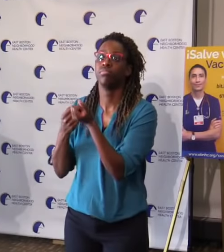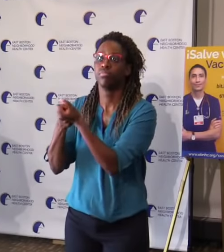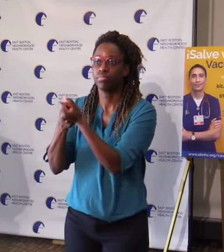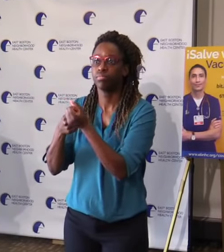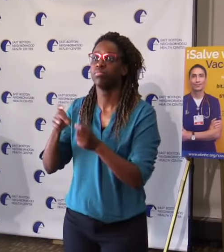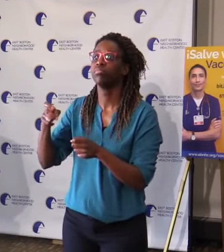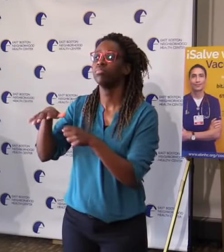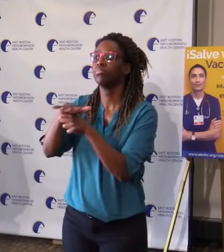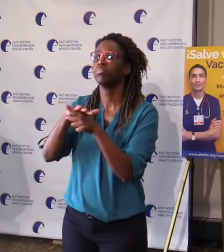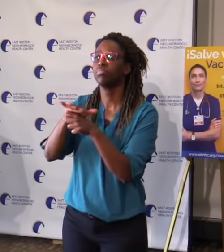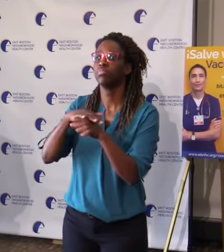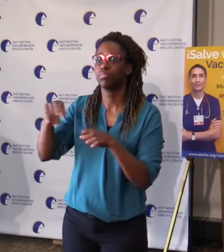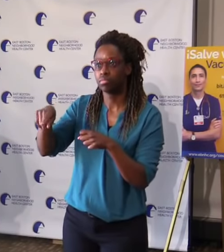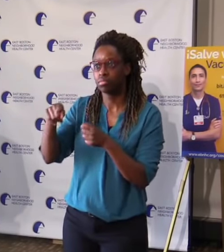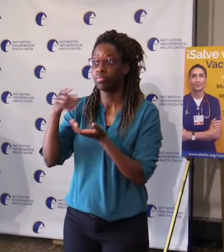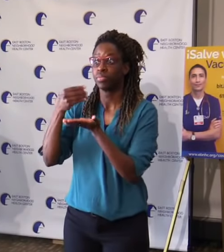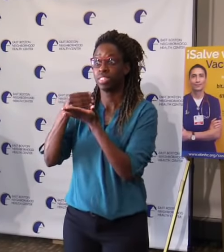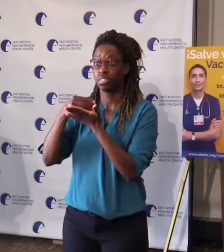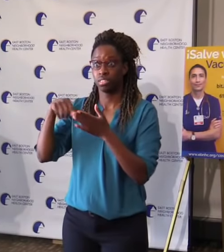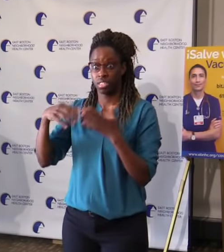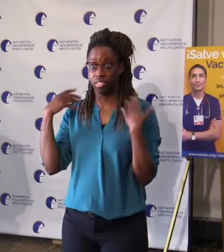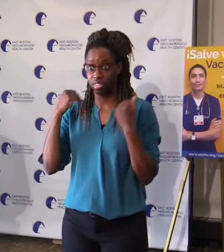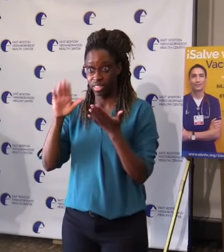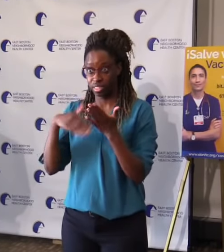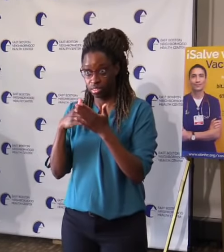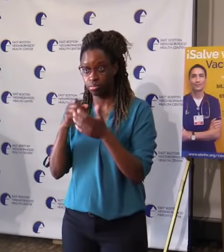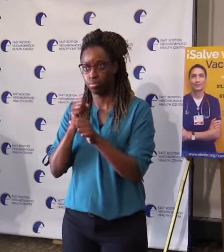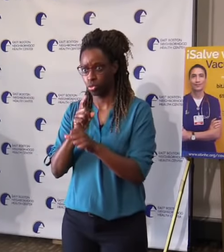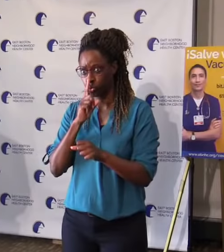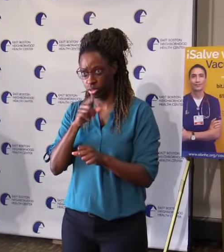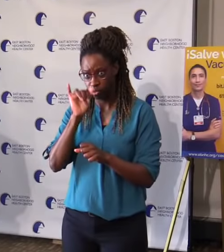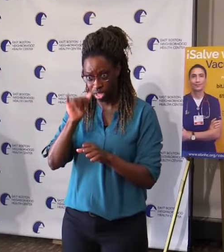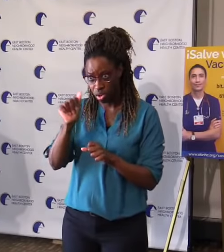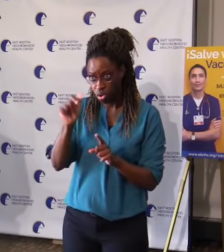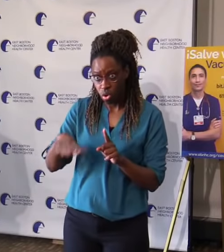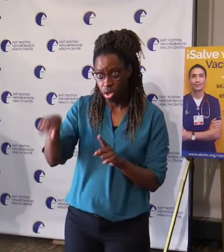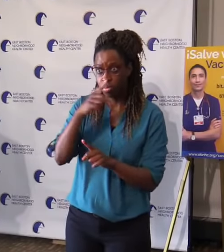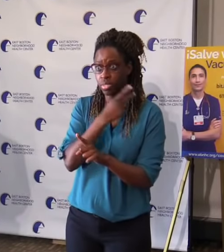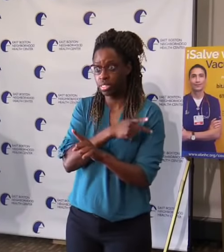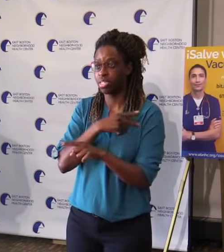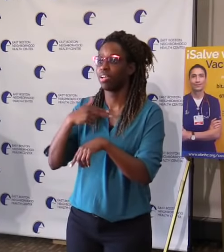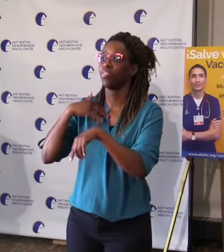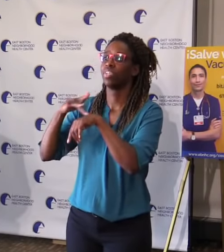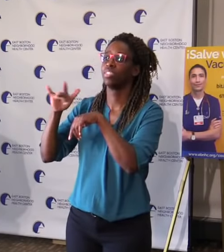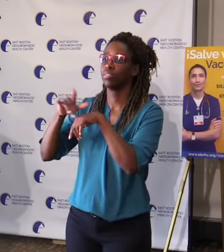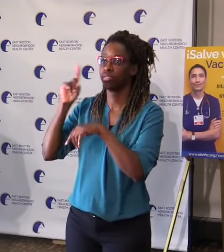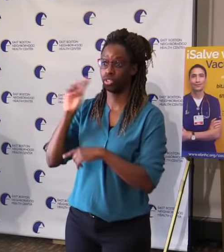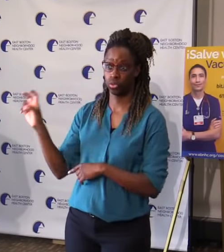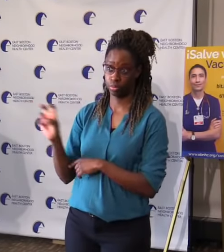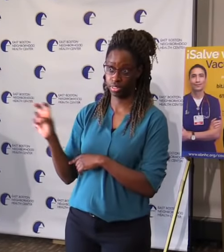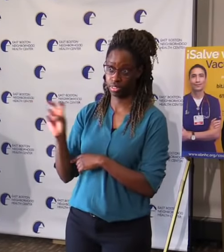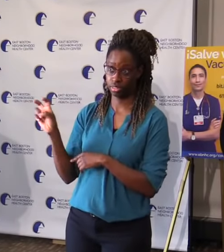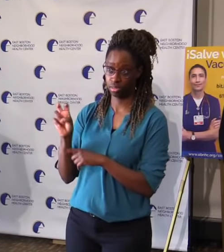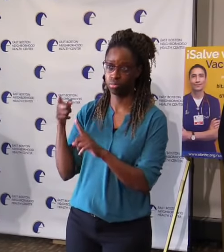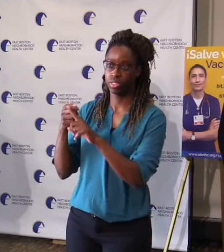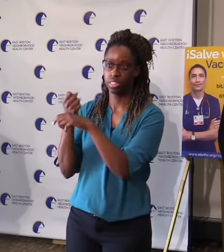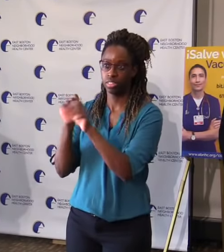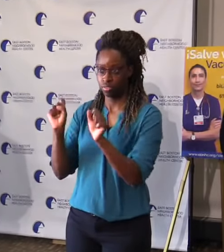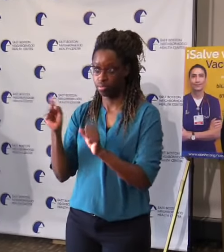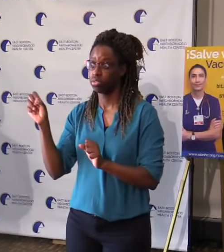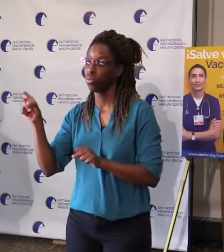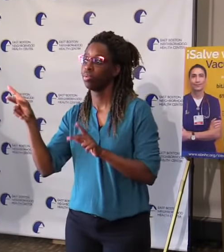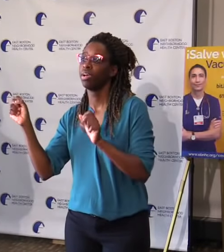ensuring that all patients have safe and free transportation options for getting to and from vaccination sites.